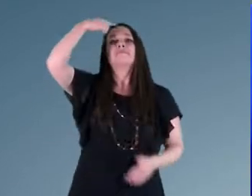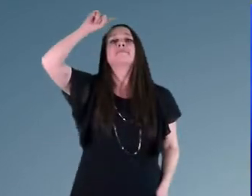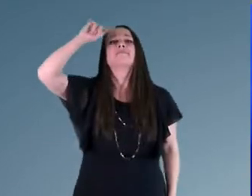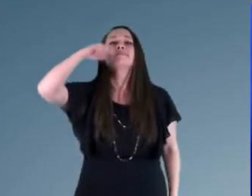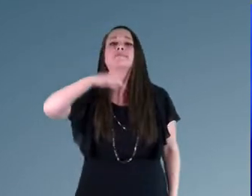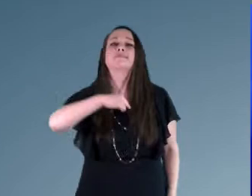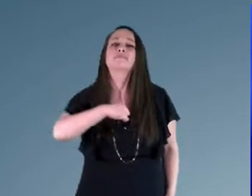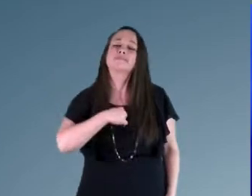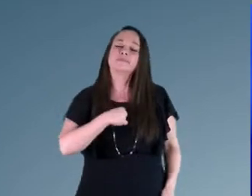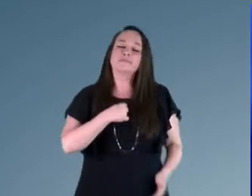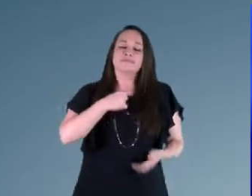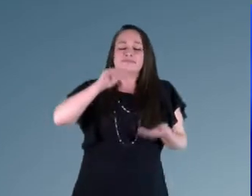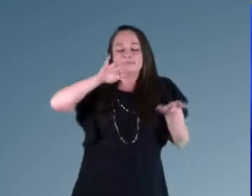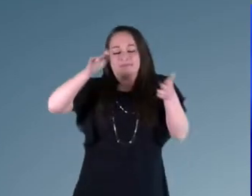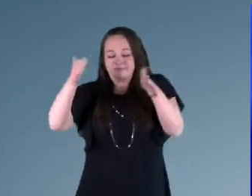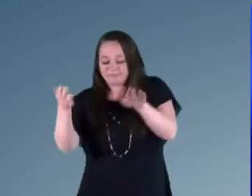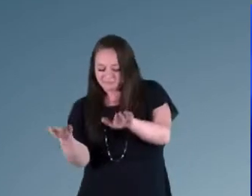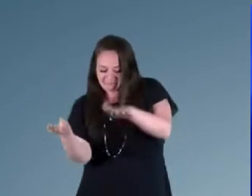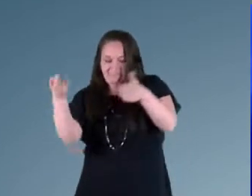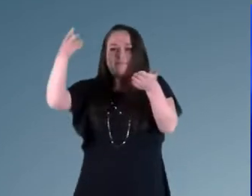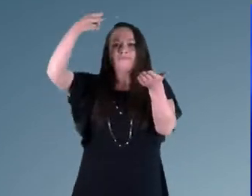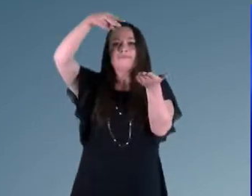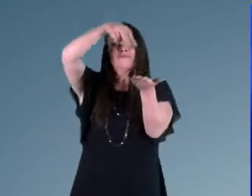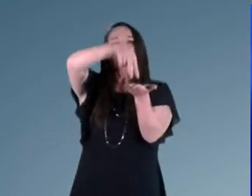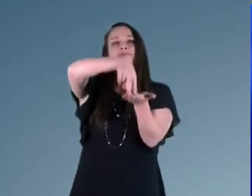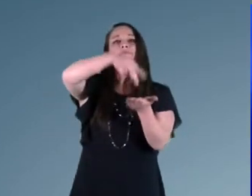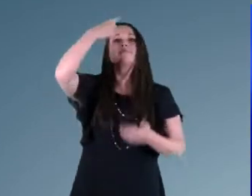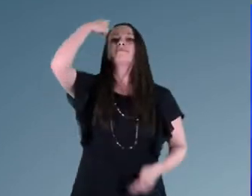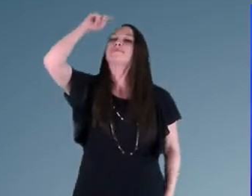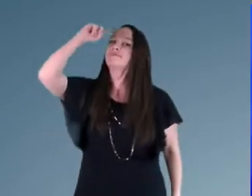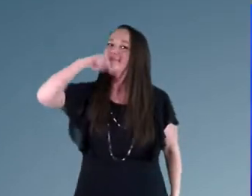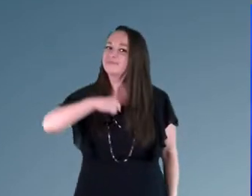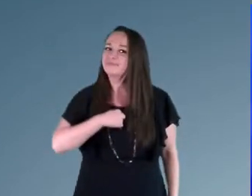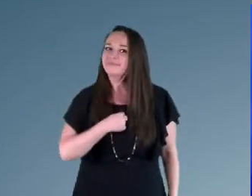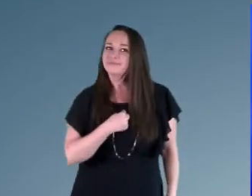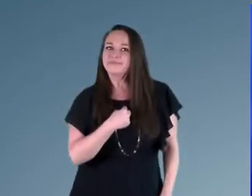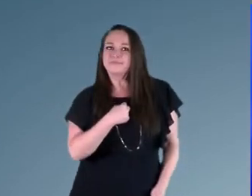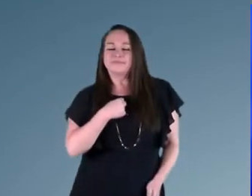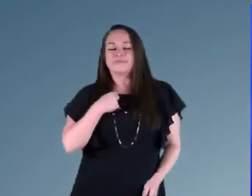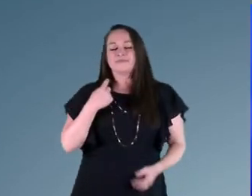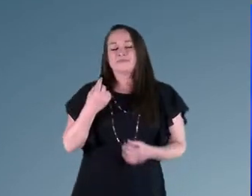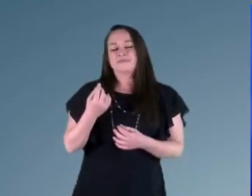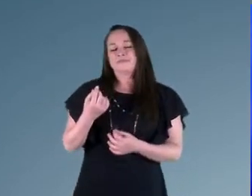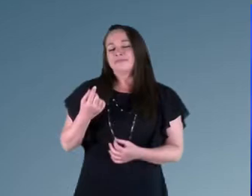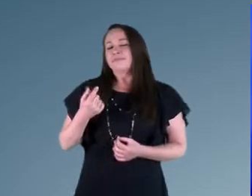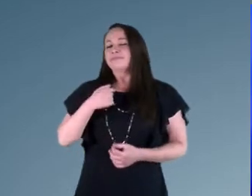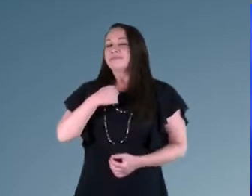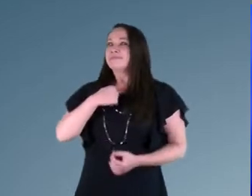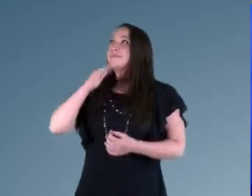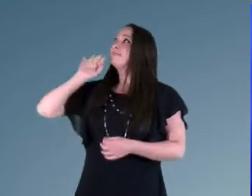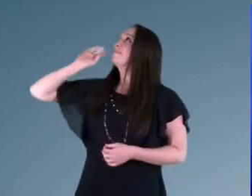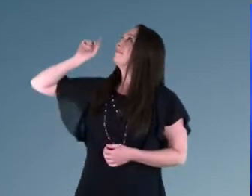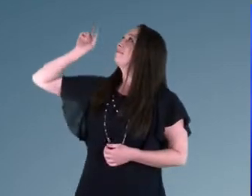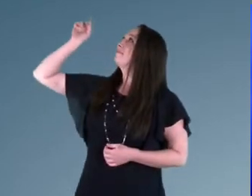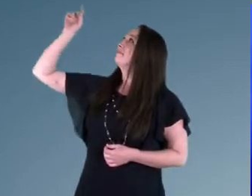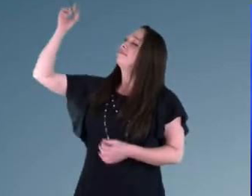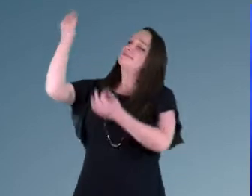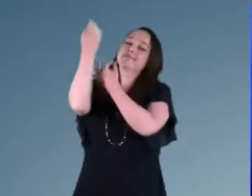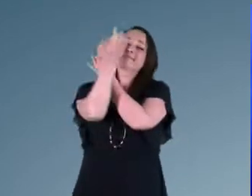yes He died for me. Who the Son sets free,